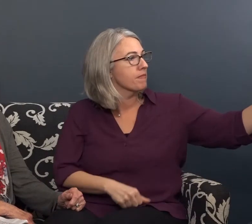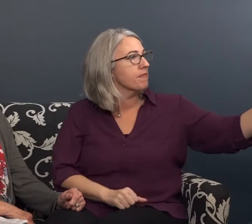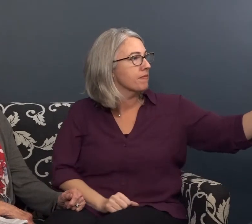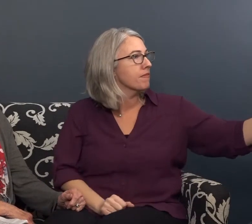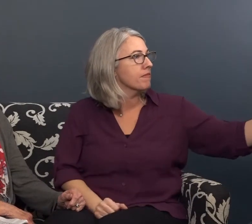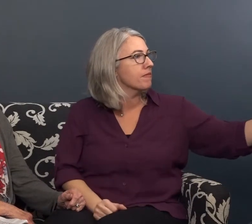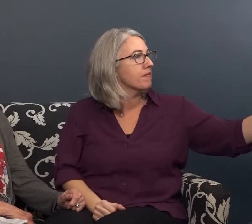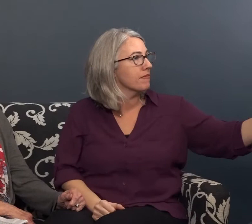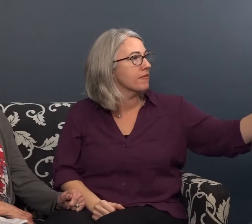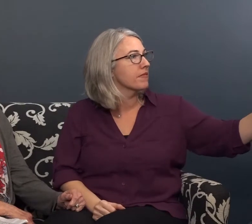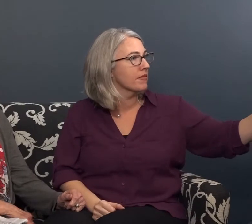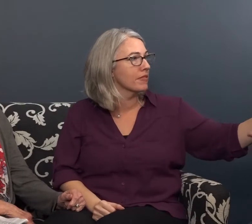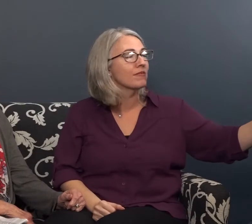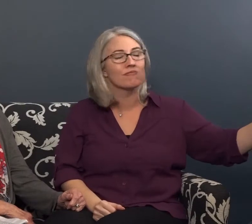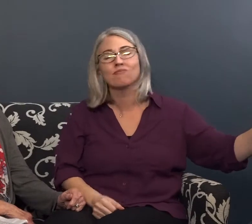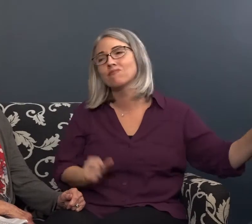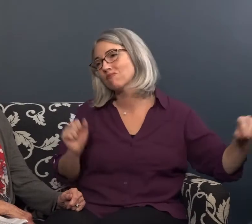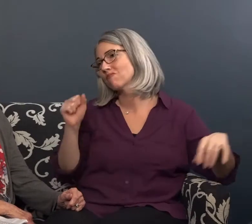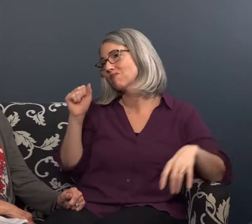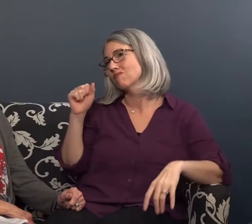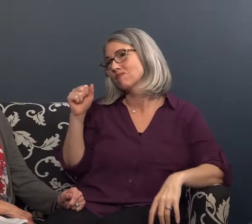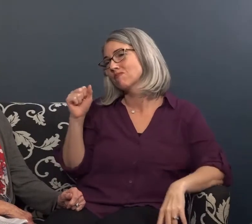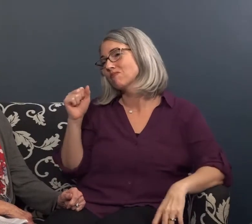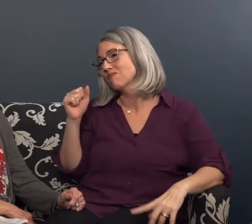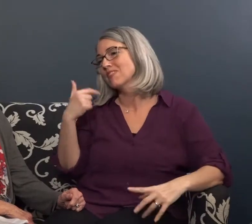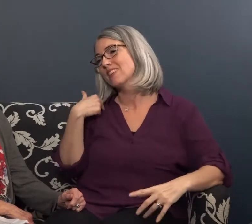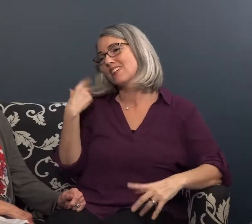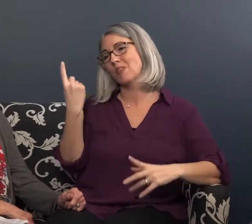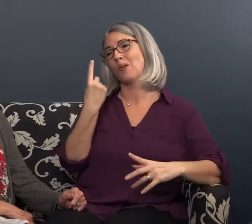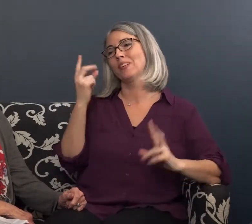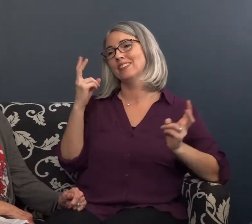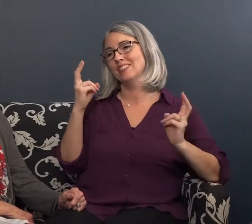yeah